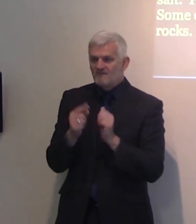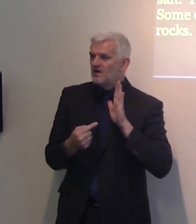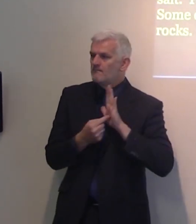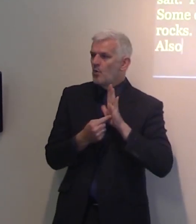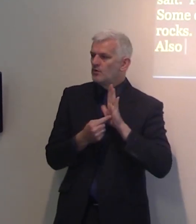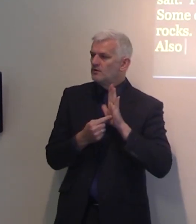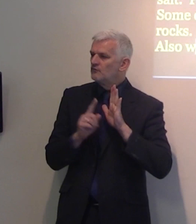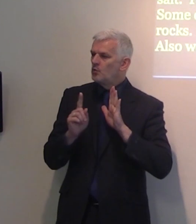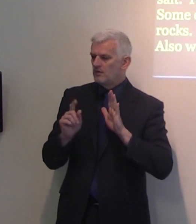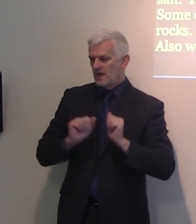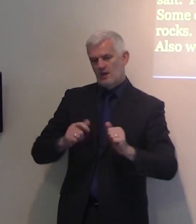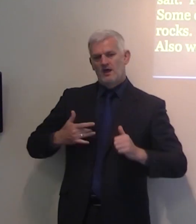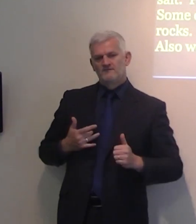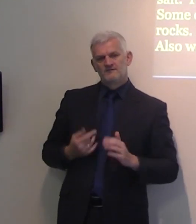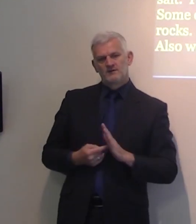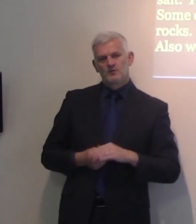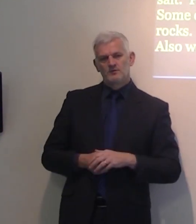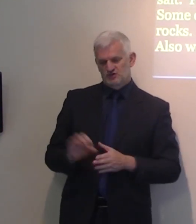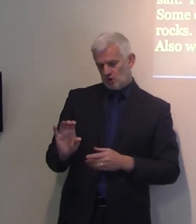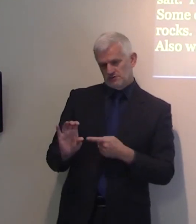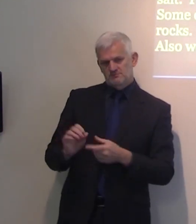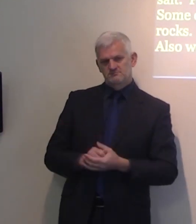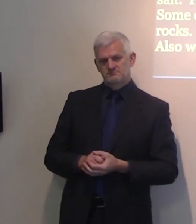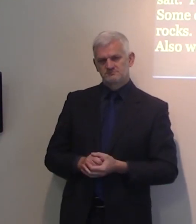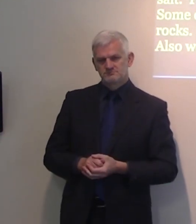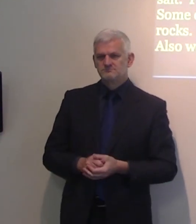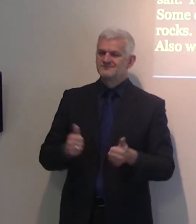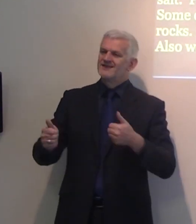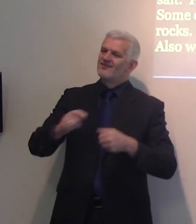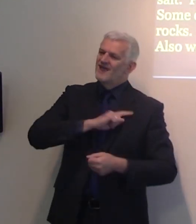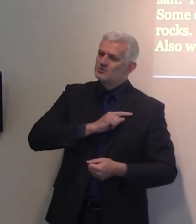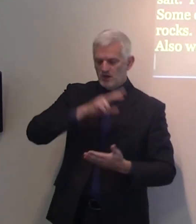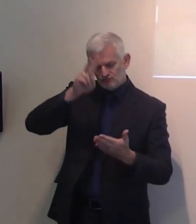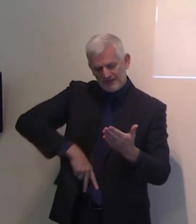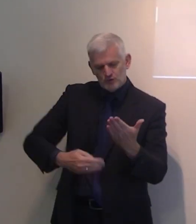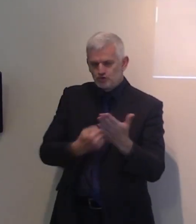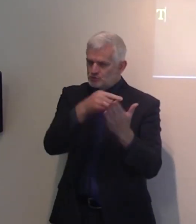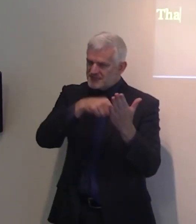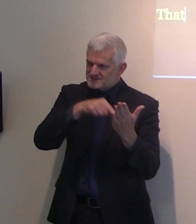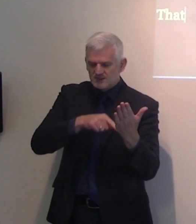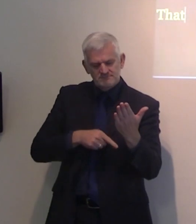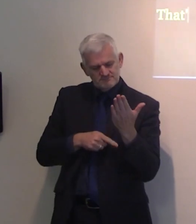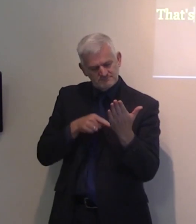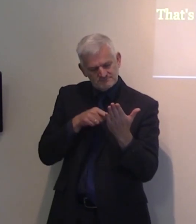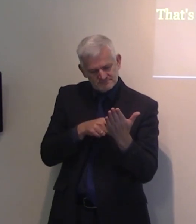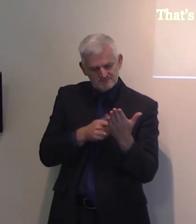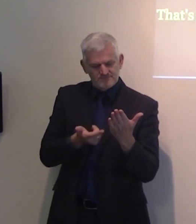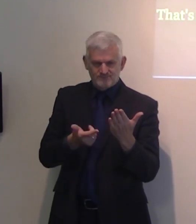So when we read the New Testament, there are many descriptions, many names. Christians are called by many names in